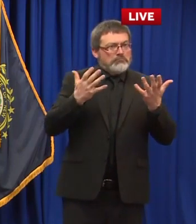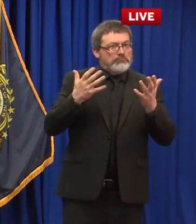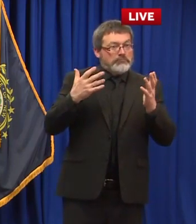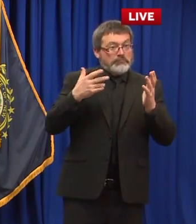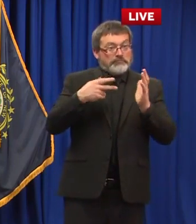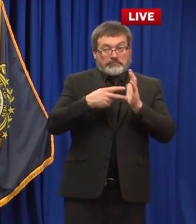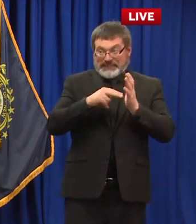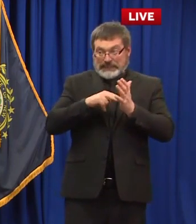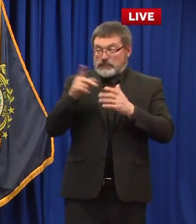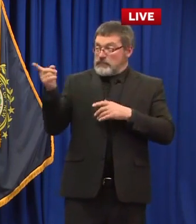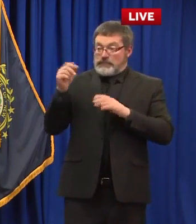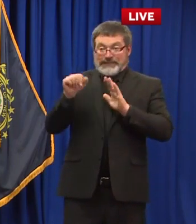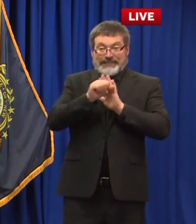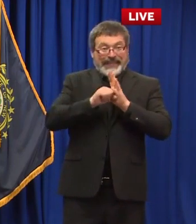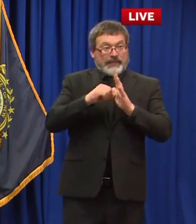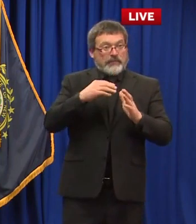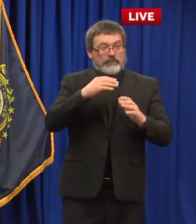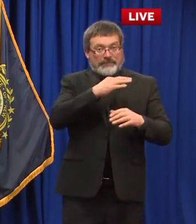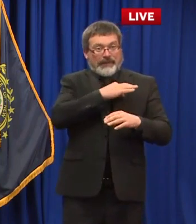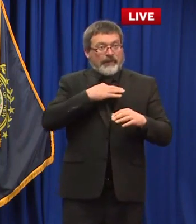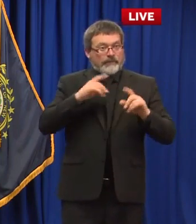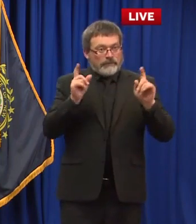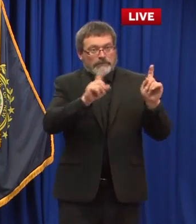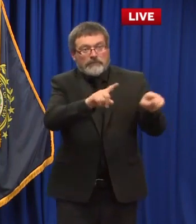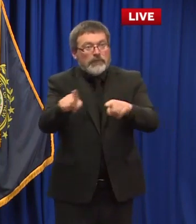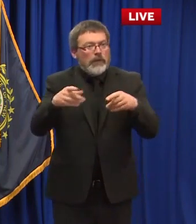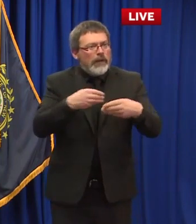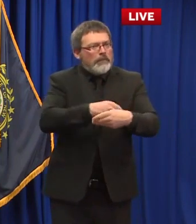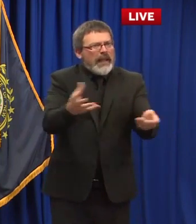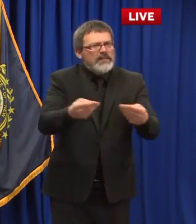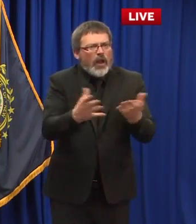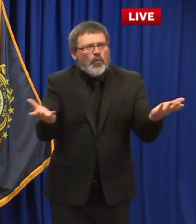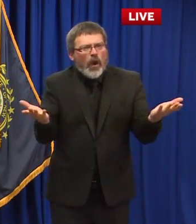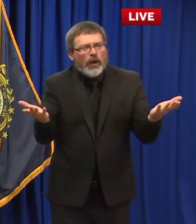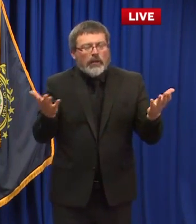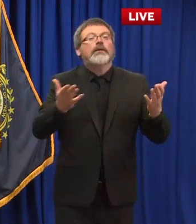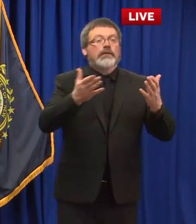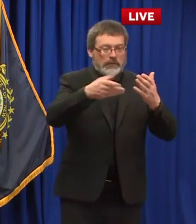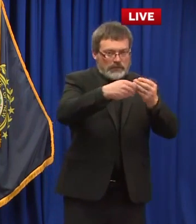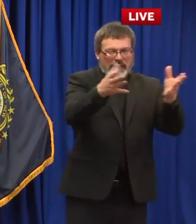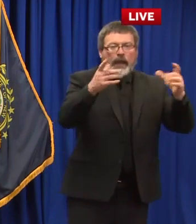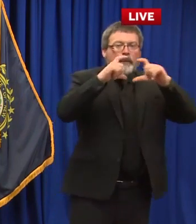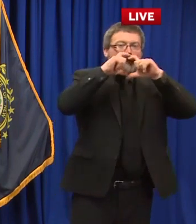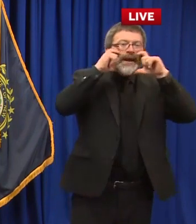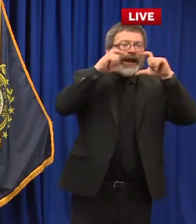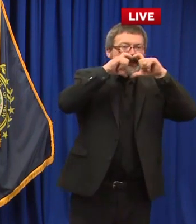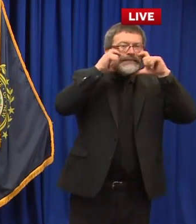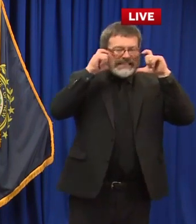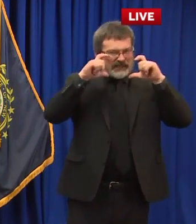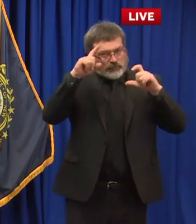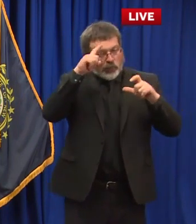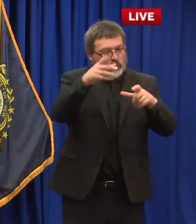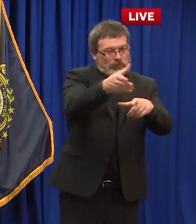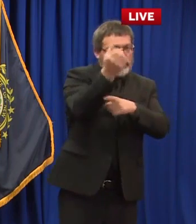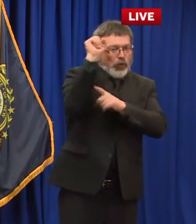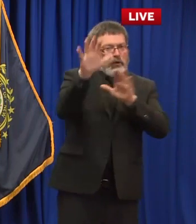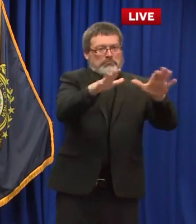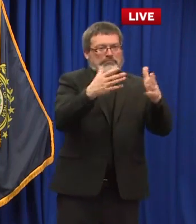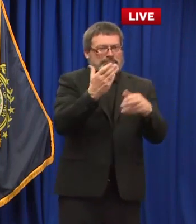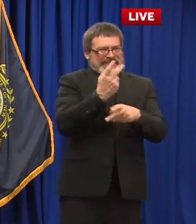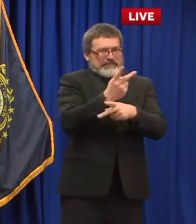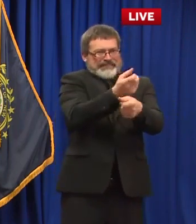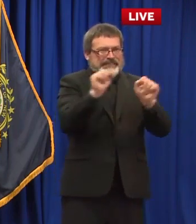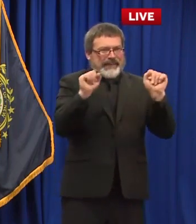distance sure so um the the the rallies and the protests and things like that um we consider in the same